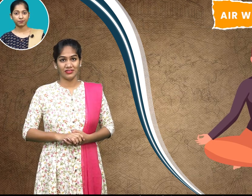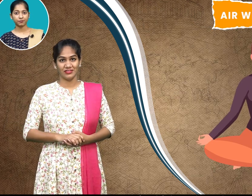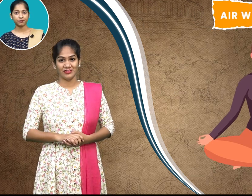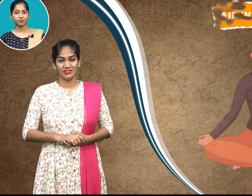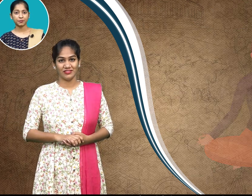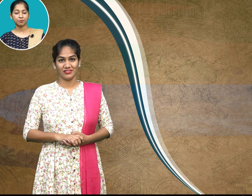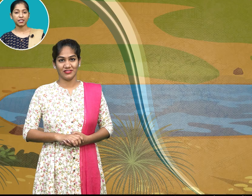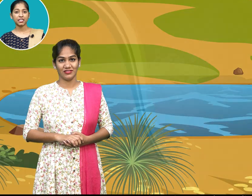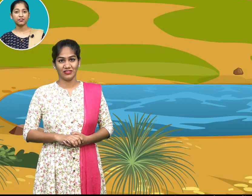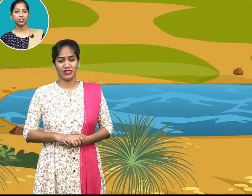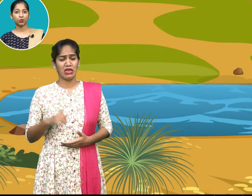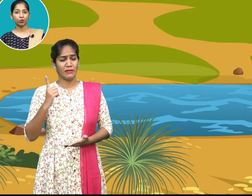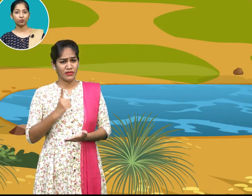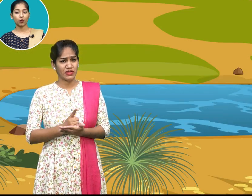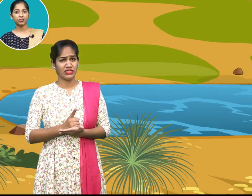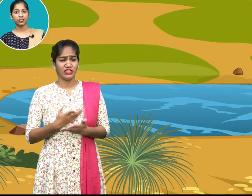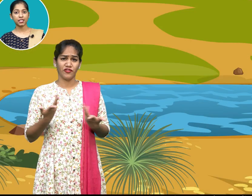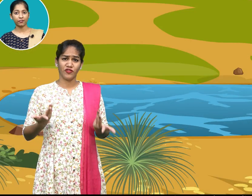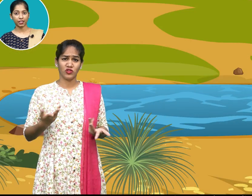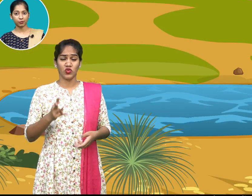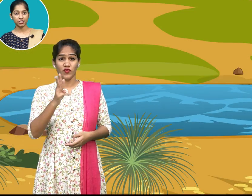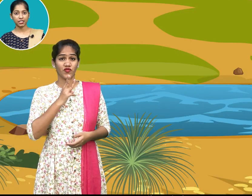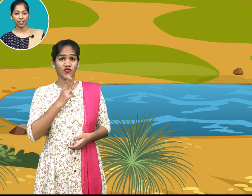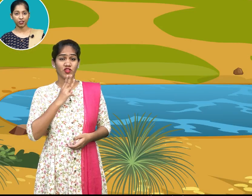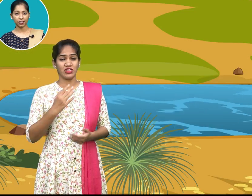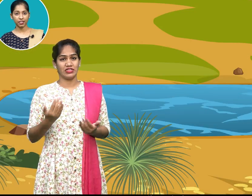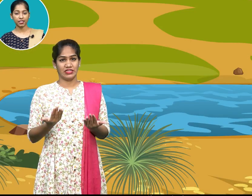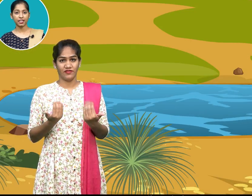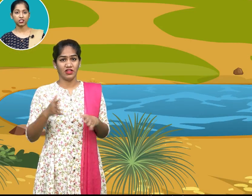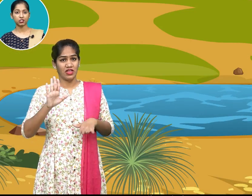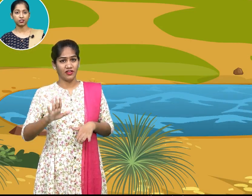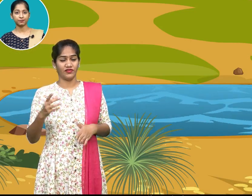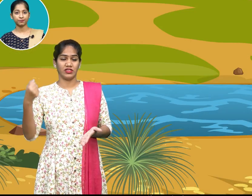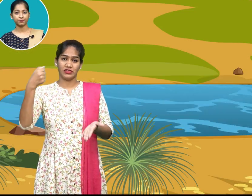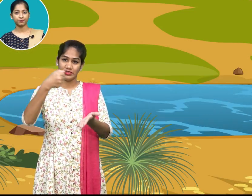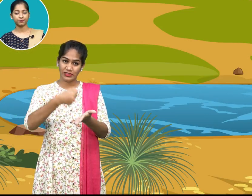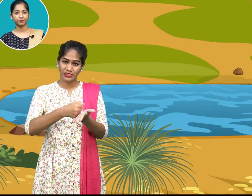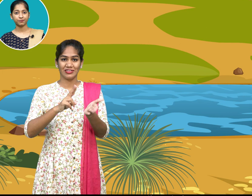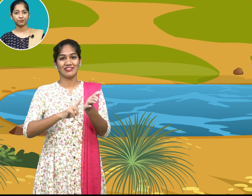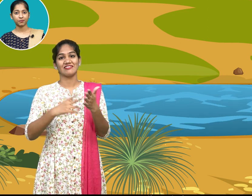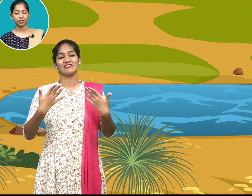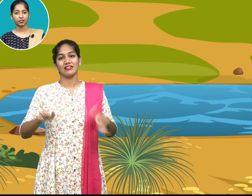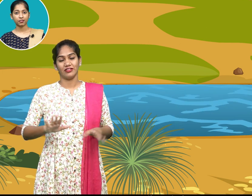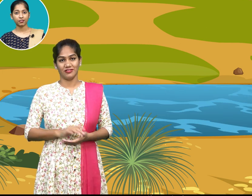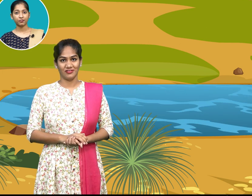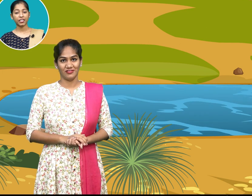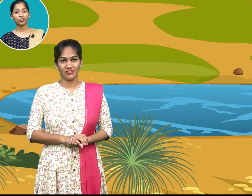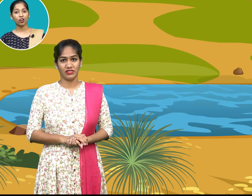but even though water is available directly in nature we cannot